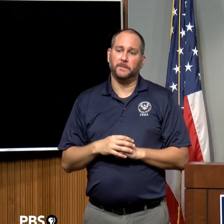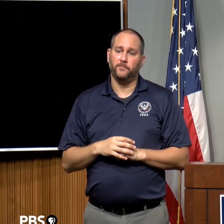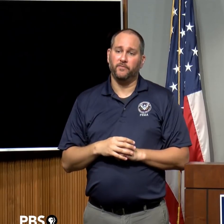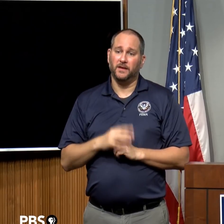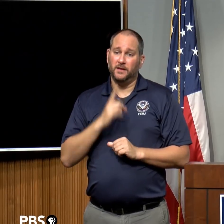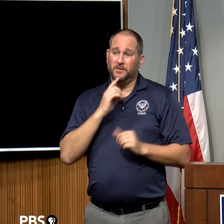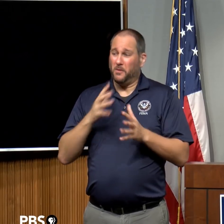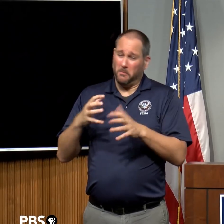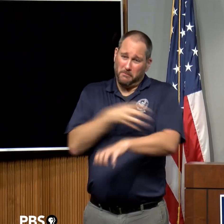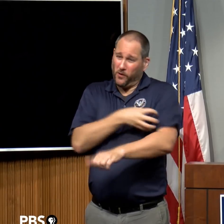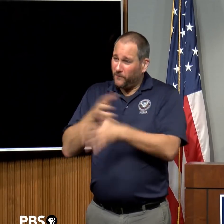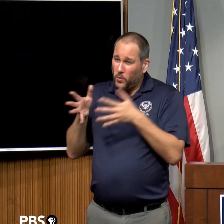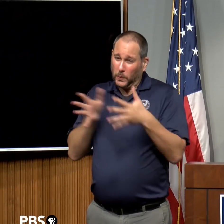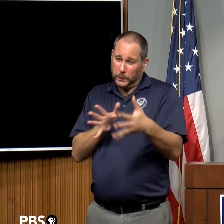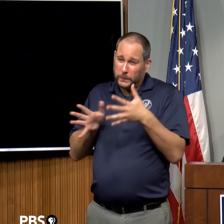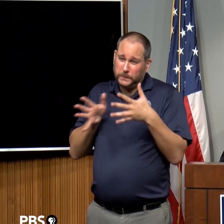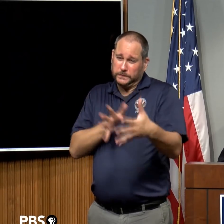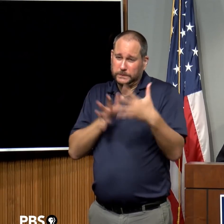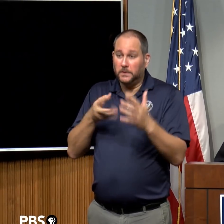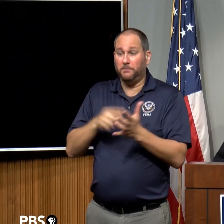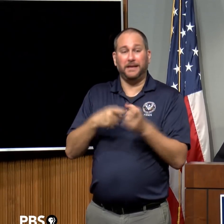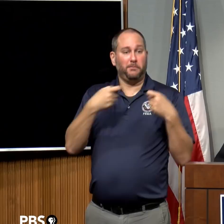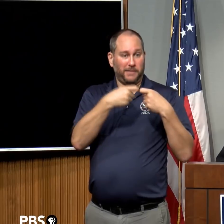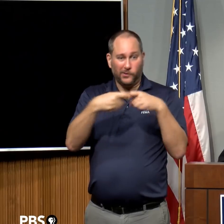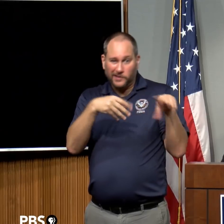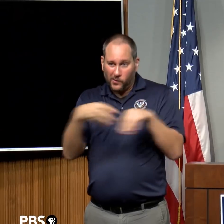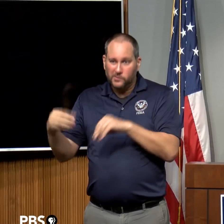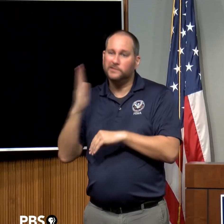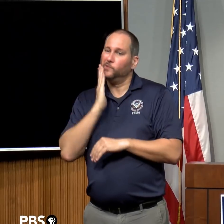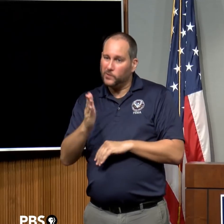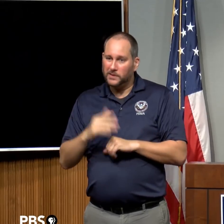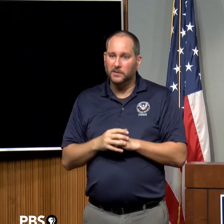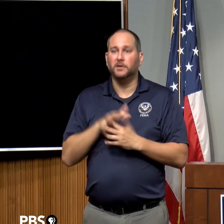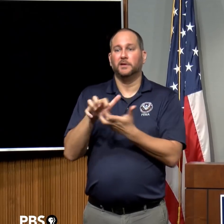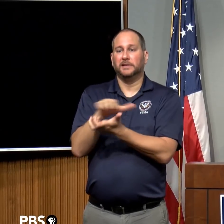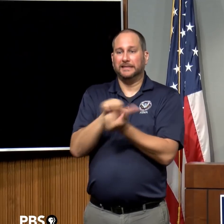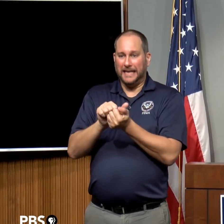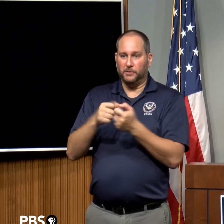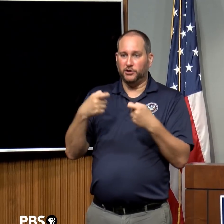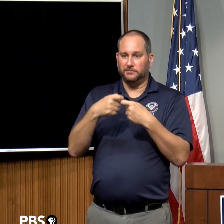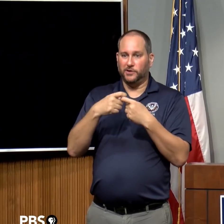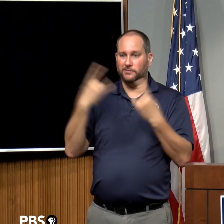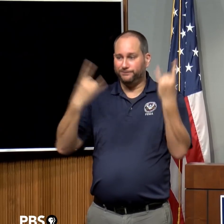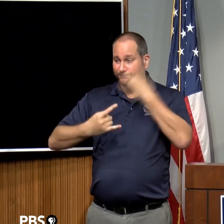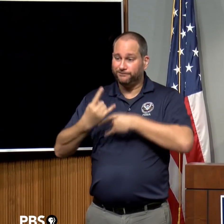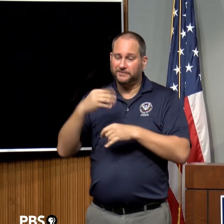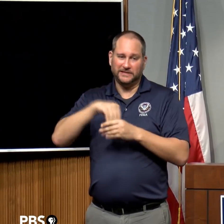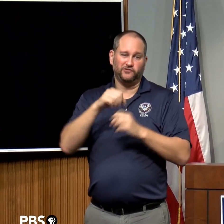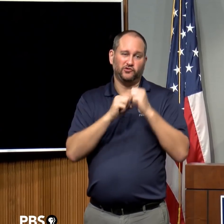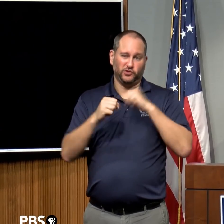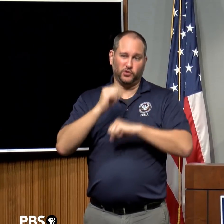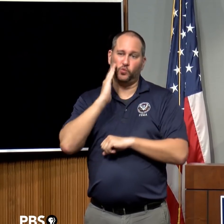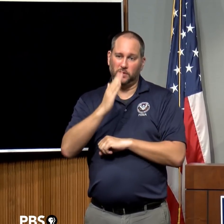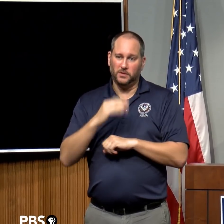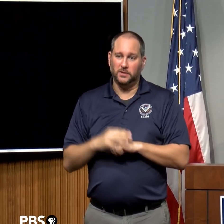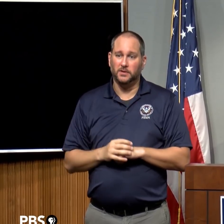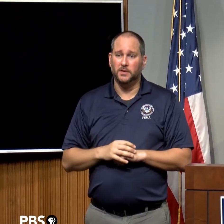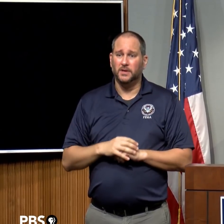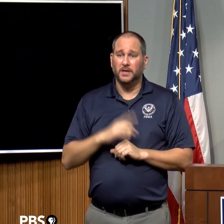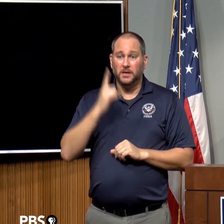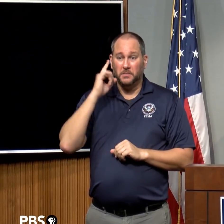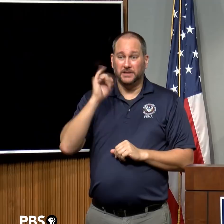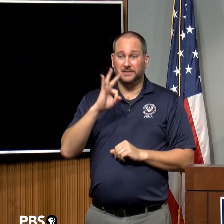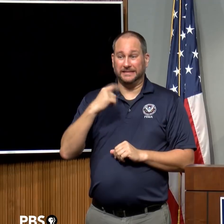outages and probably the damage to the power infrastructure is going to be more significant than Florence because it will be down power lines and poles.